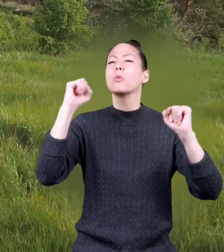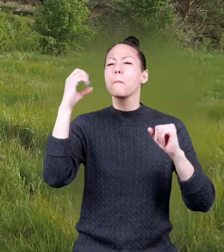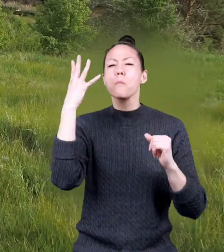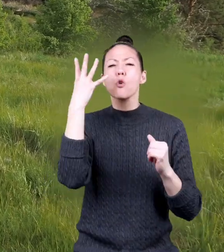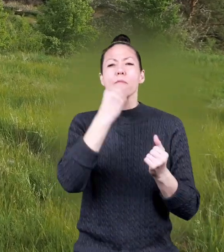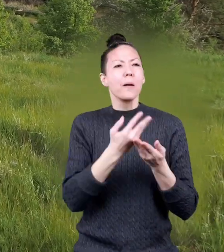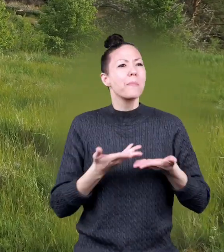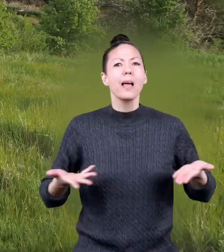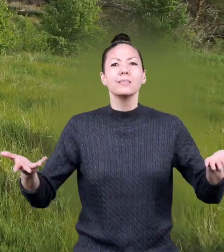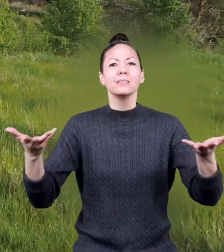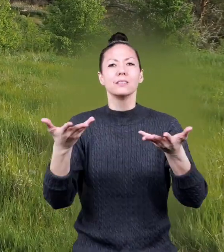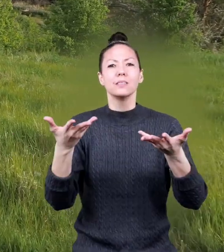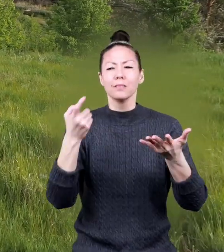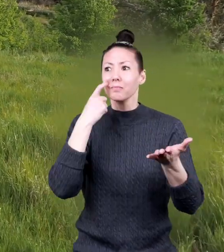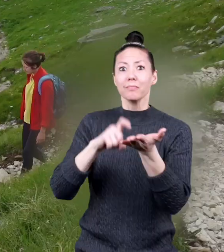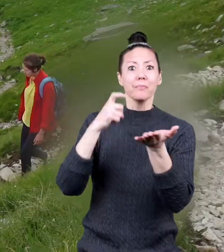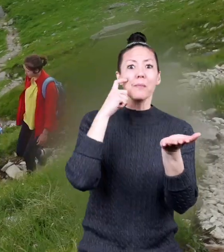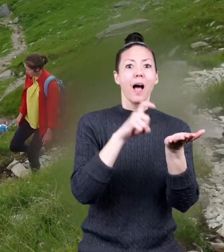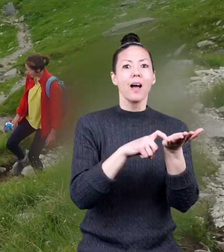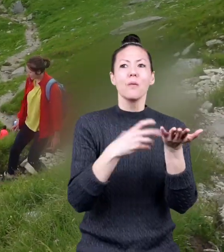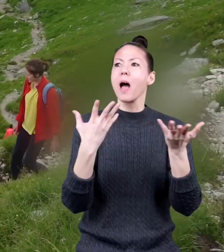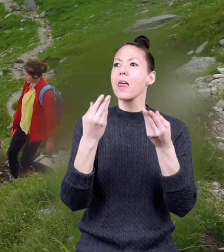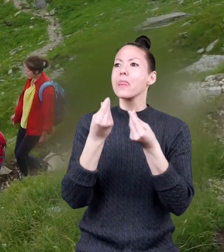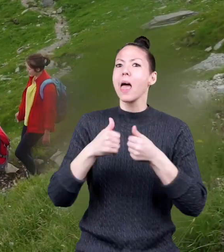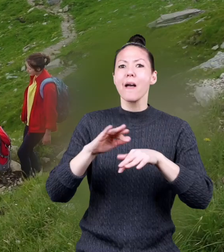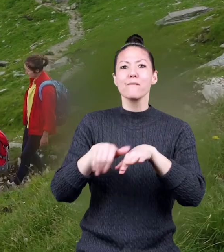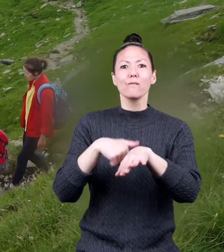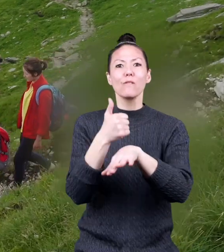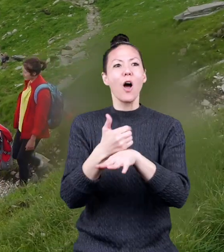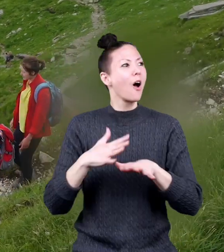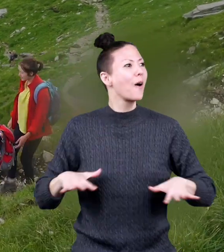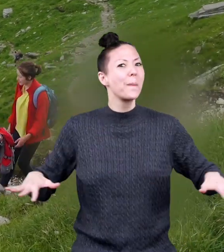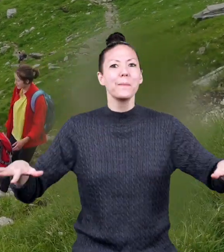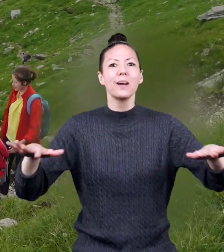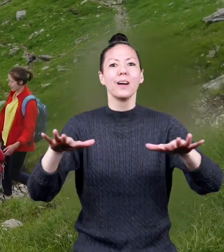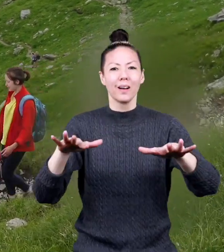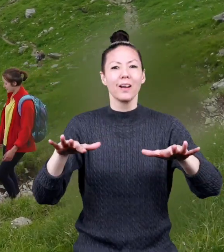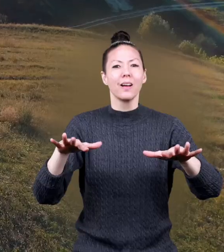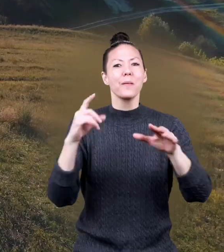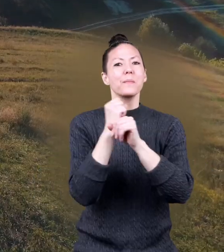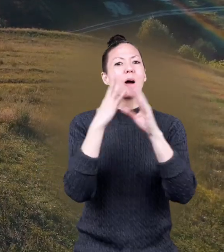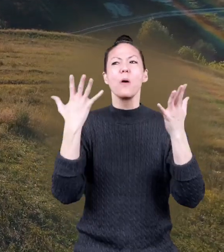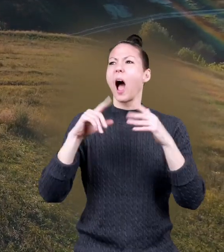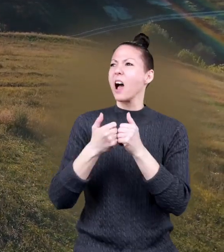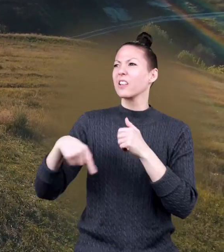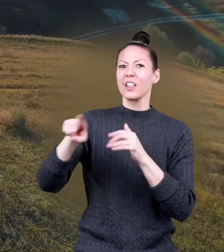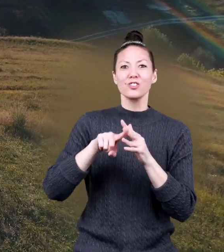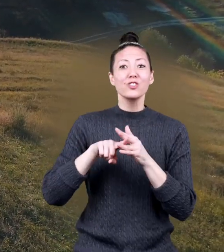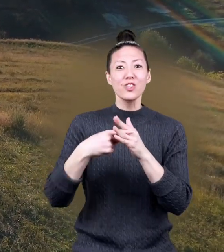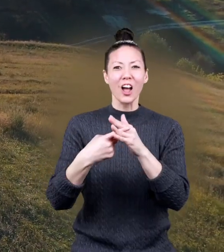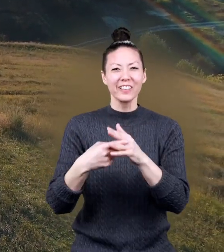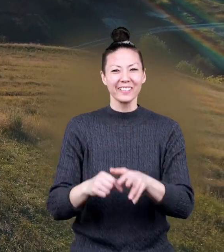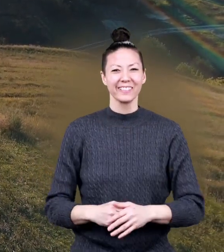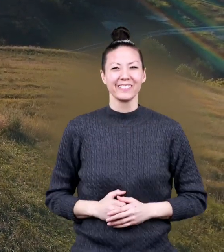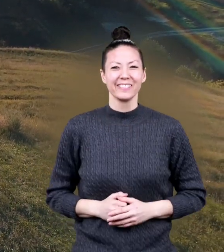place, try to spot which landforms are all around you. And try to imagine how they all began.